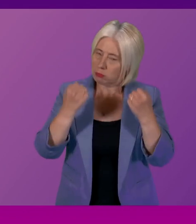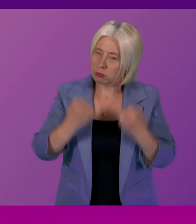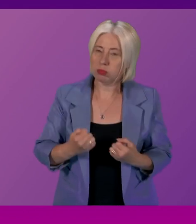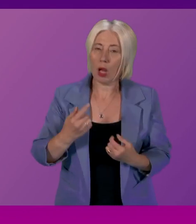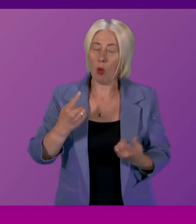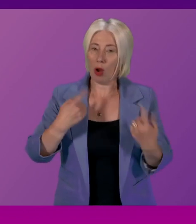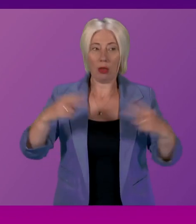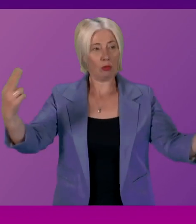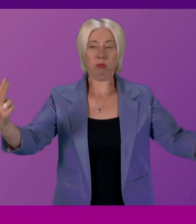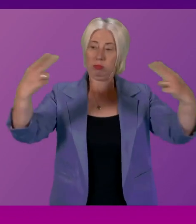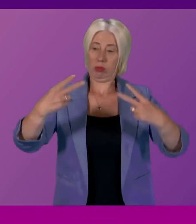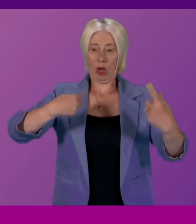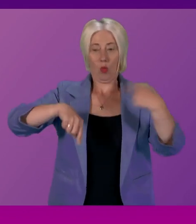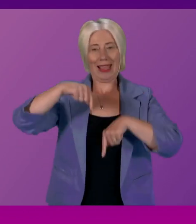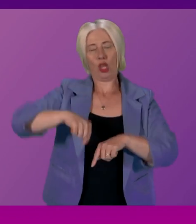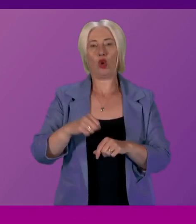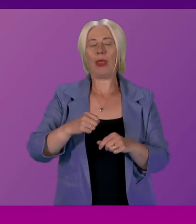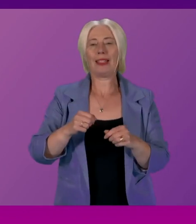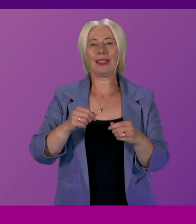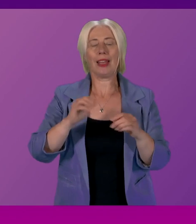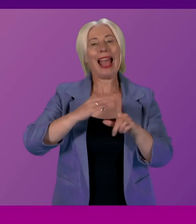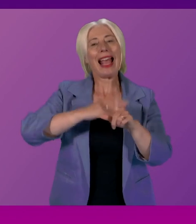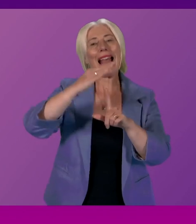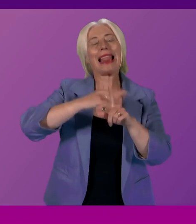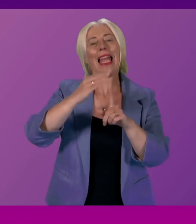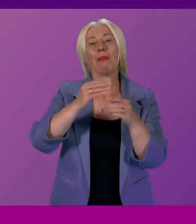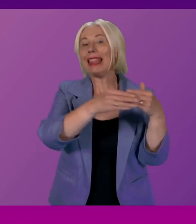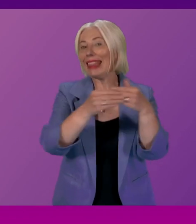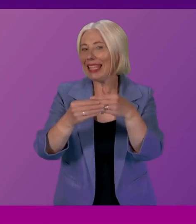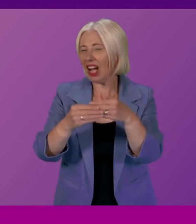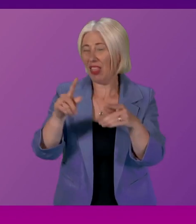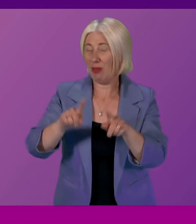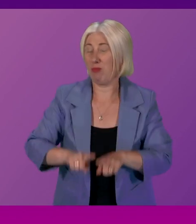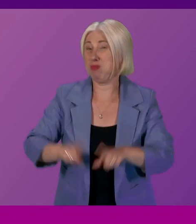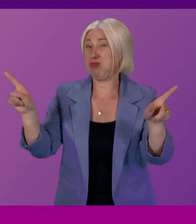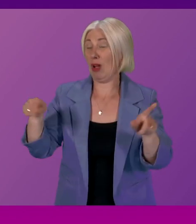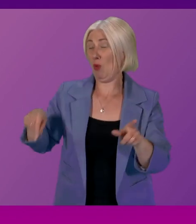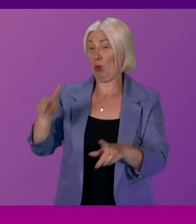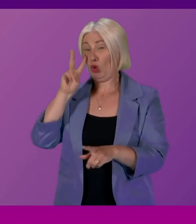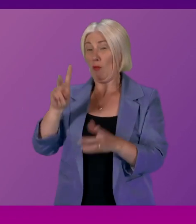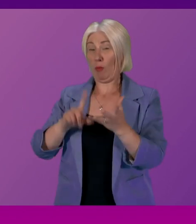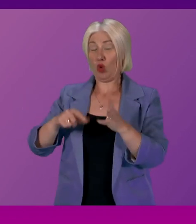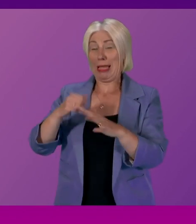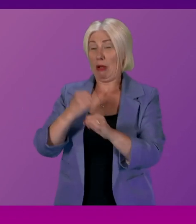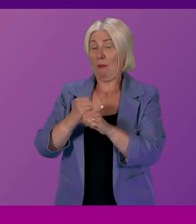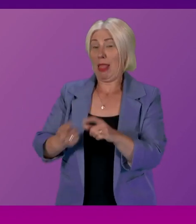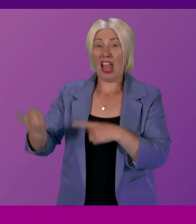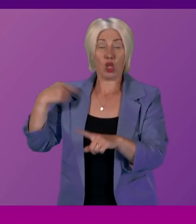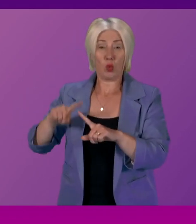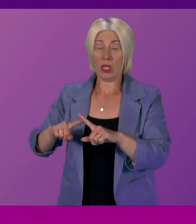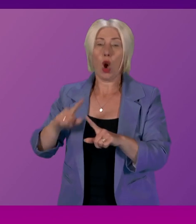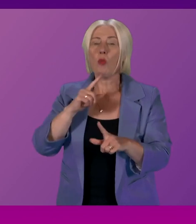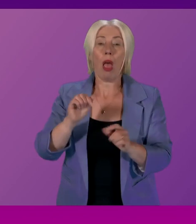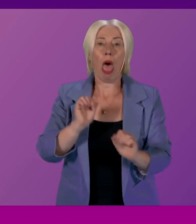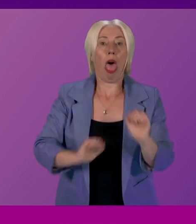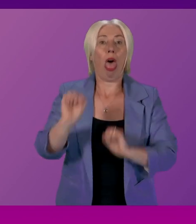as a climate leader. And I think that's in quite stark contrast to what we saw from the UK government last week. So we have no intentions of rolling back.